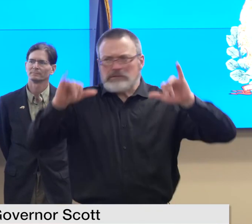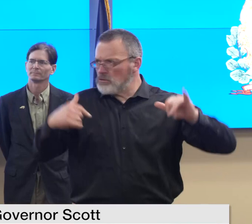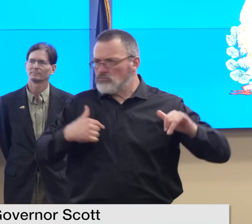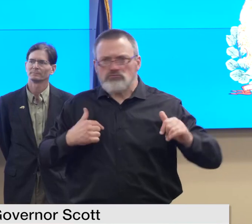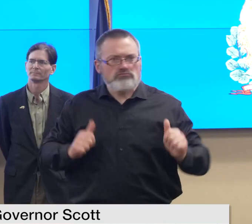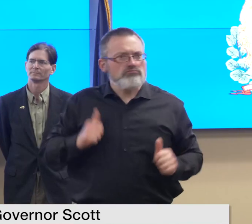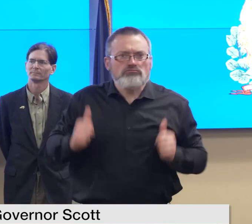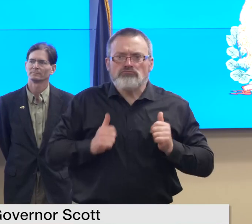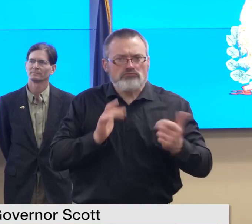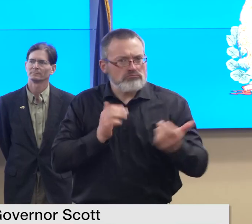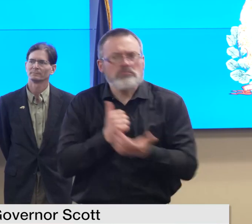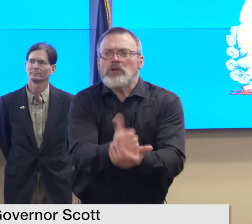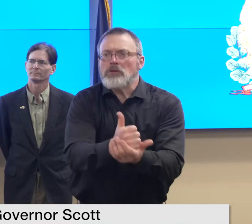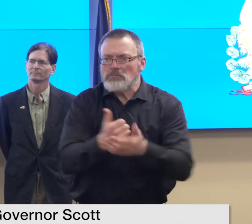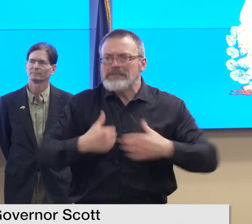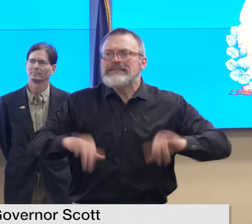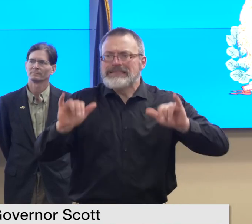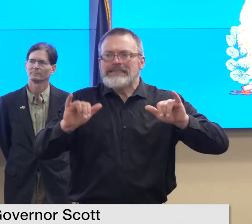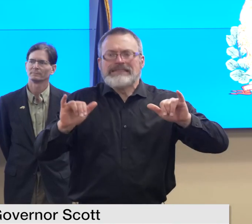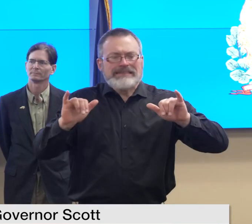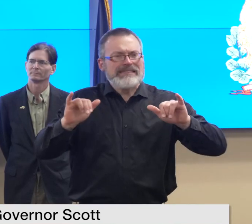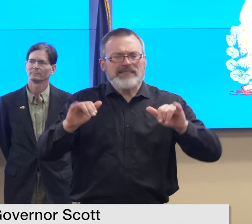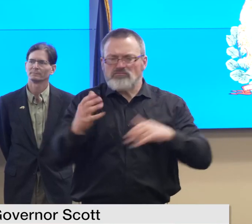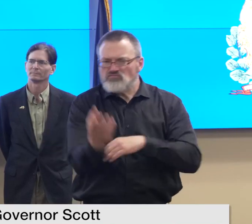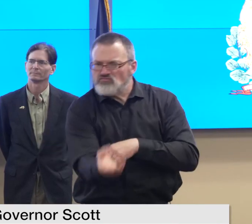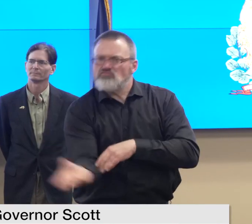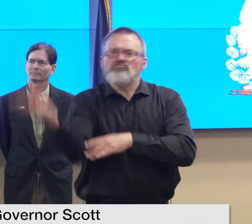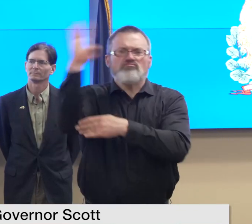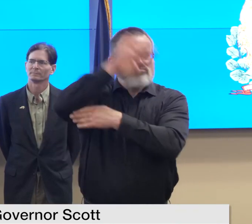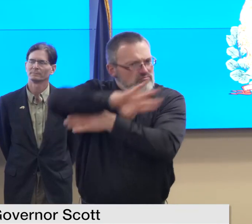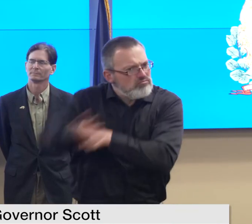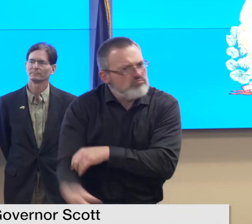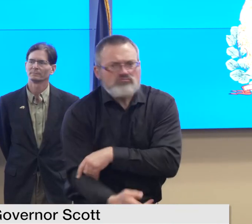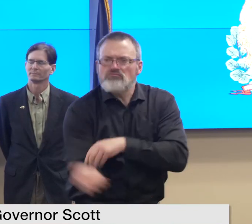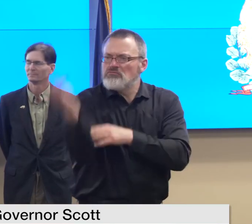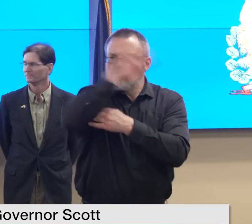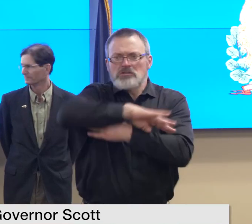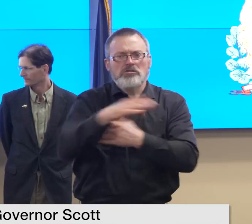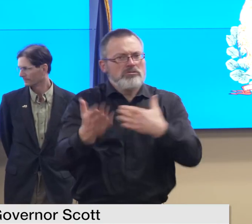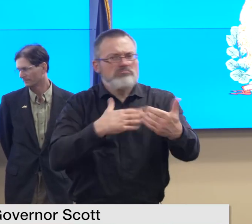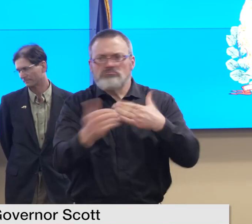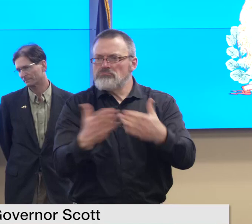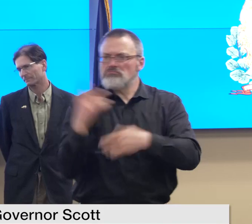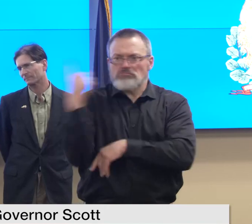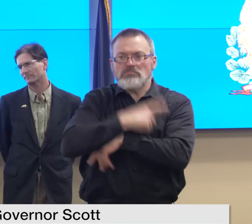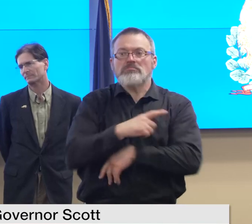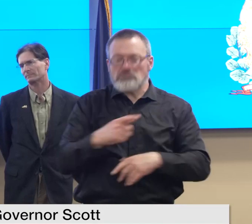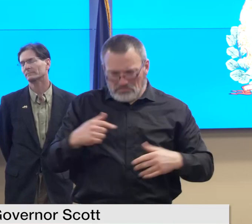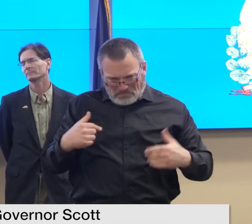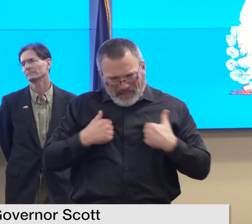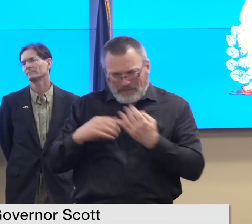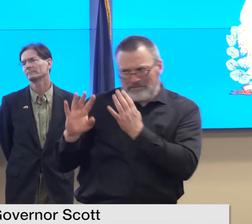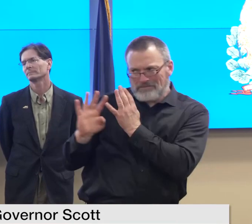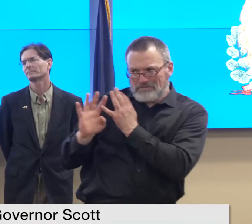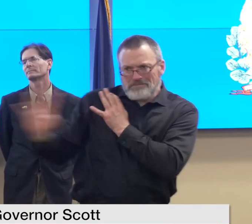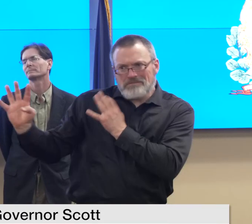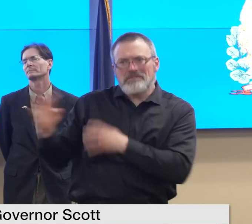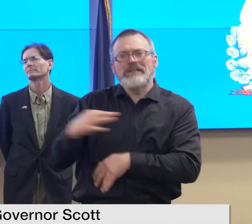a day we have emergency management staff working directly with the hardest hit communities